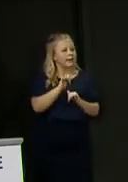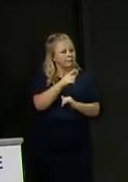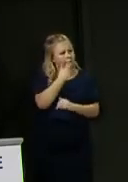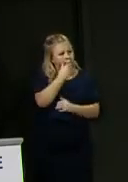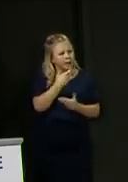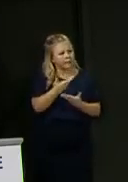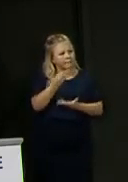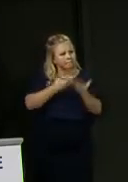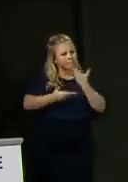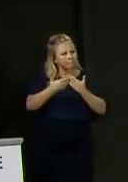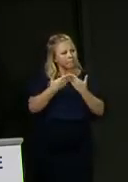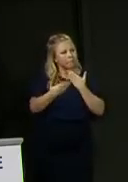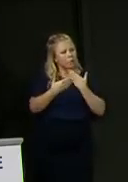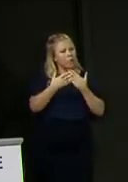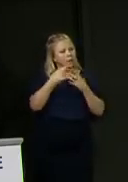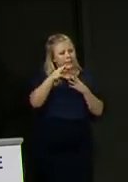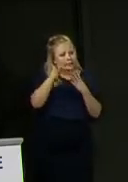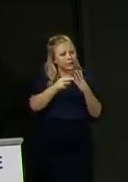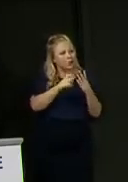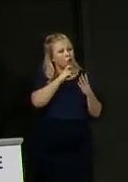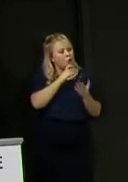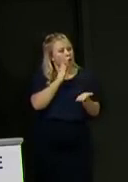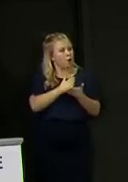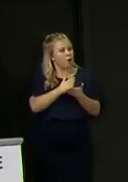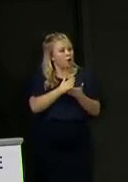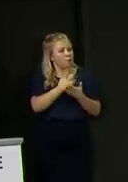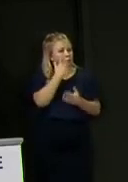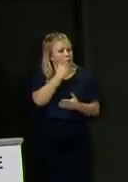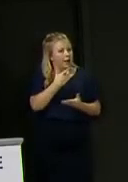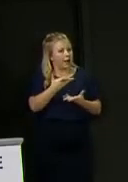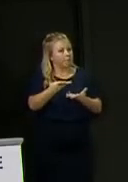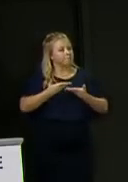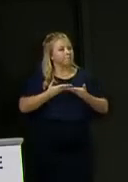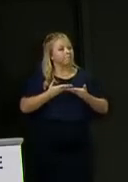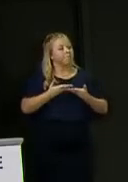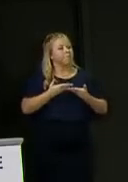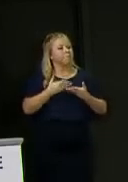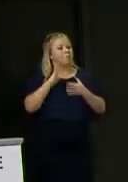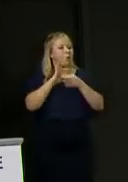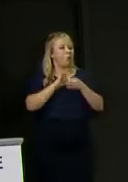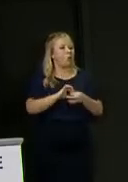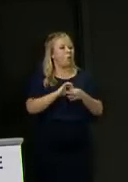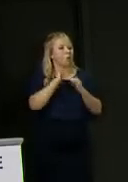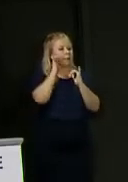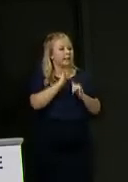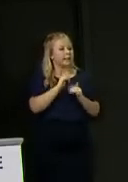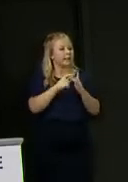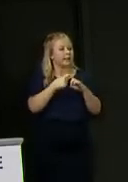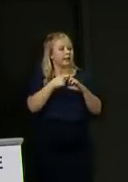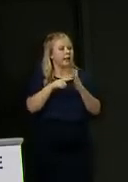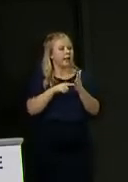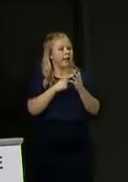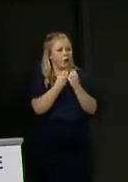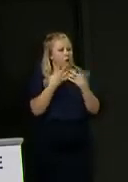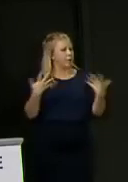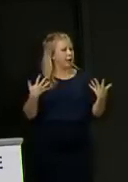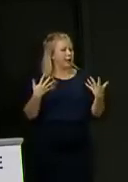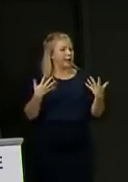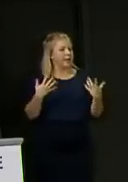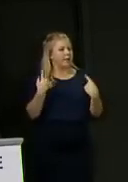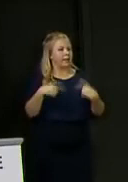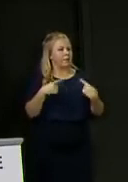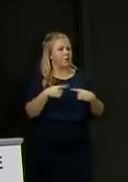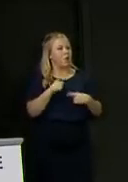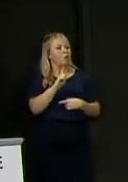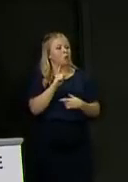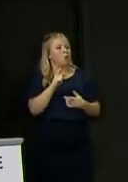more detail on just who will be able to get a home testing kit? How many of them will there be? And what is the